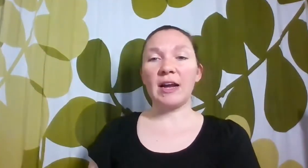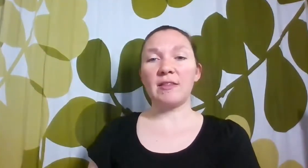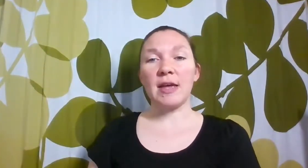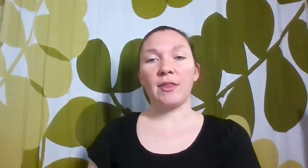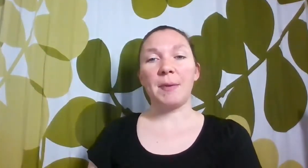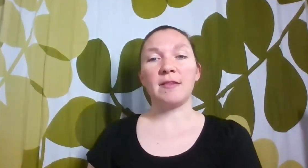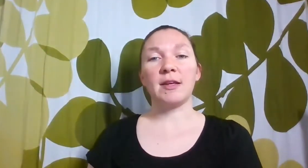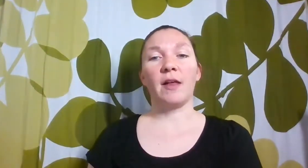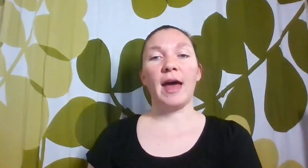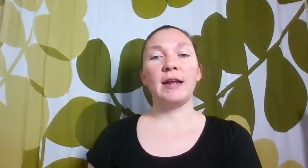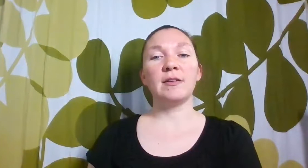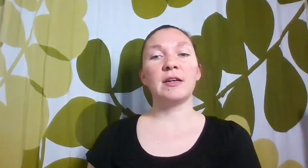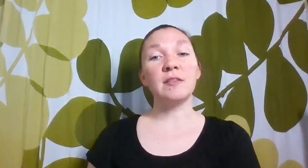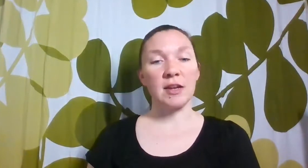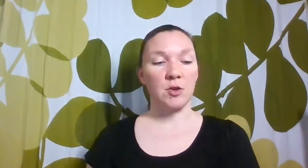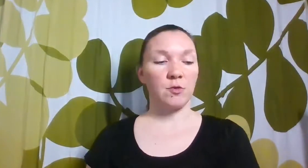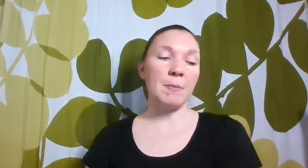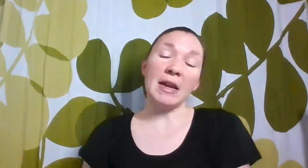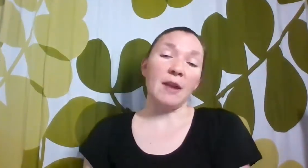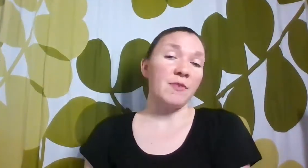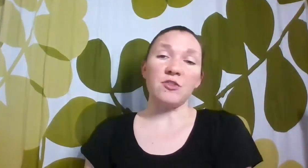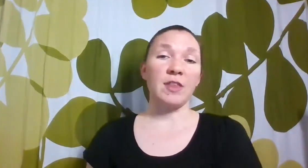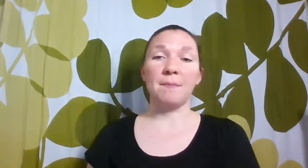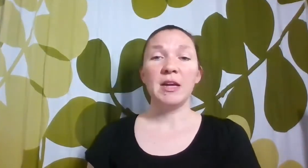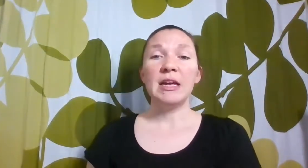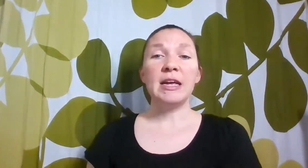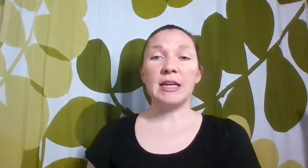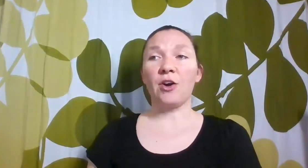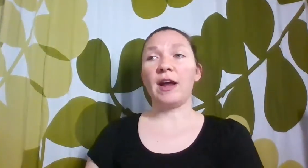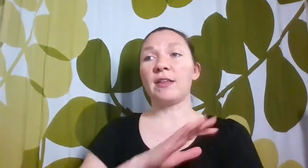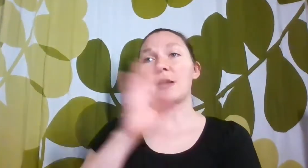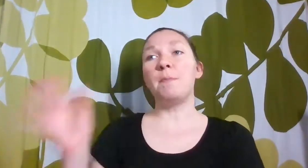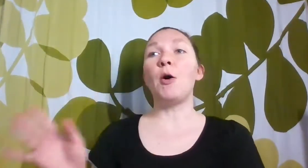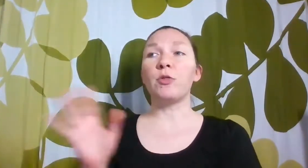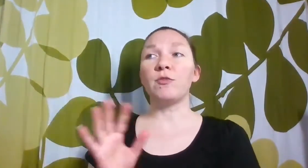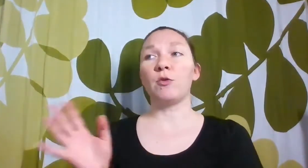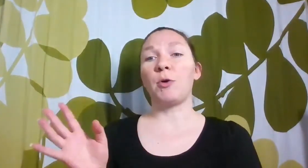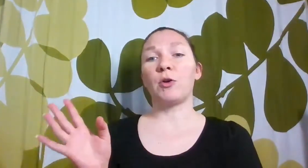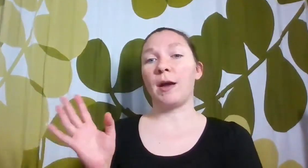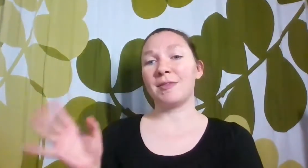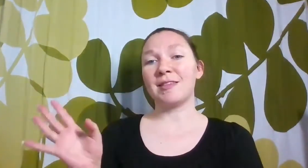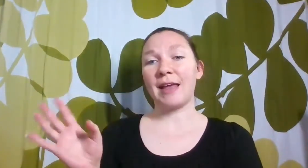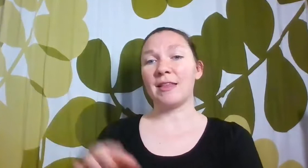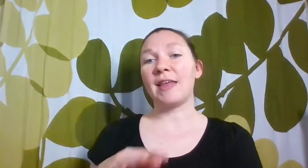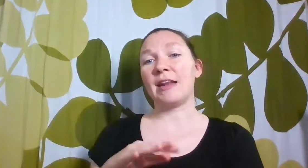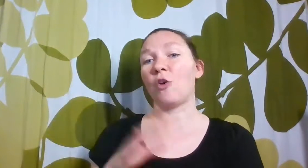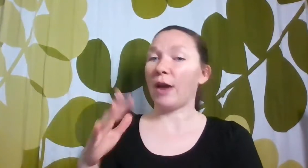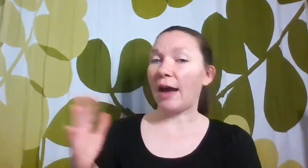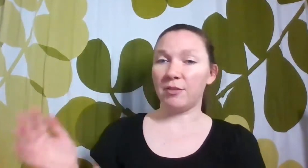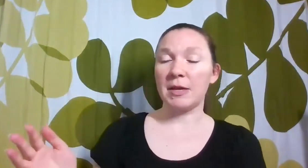kind of see how the pacing on that continues. We might not finish them in a year. And I think both of those programs say that they don't have to be